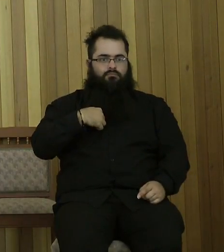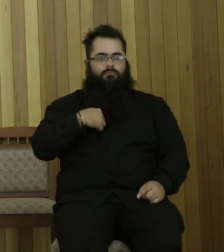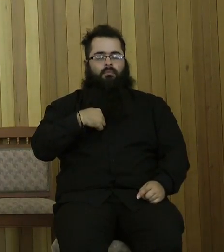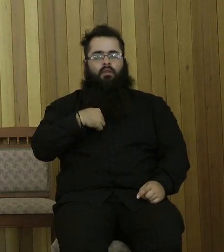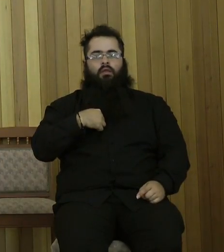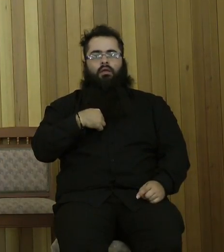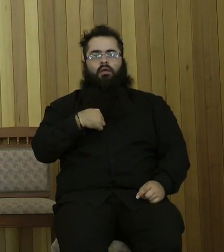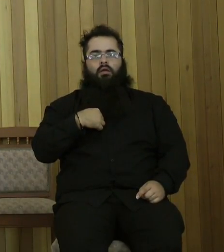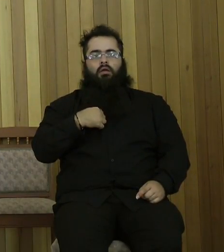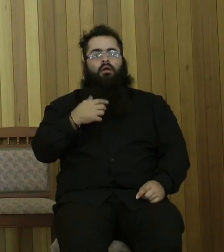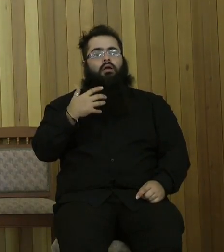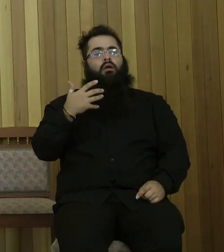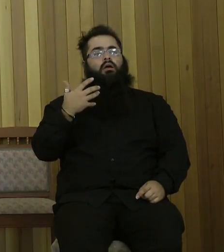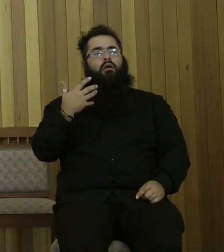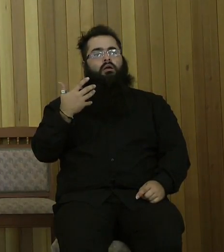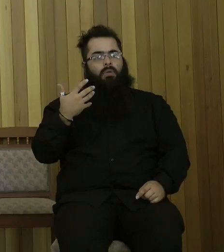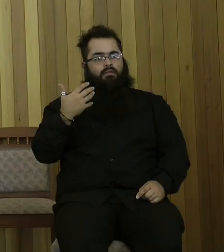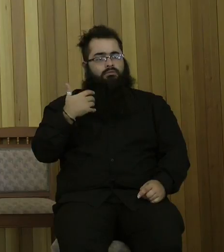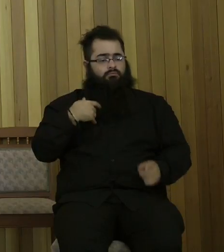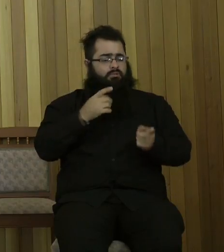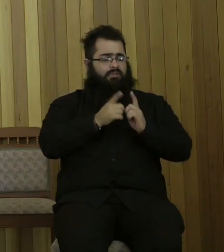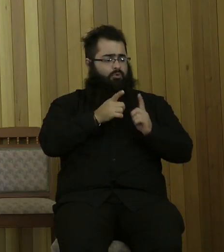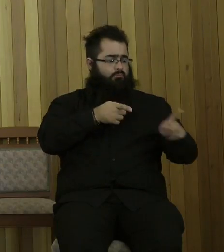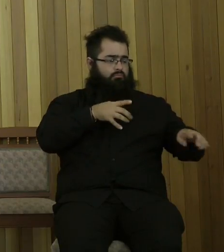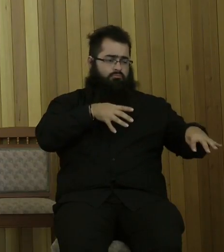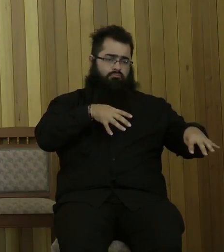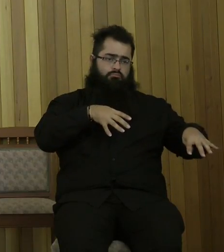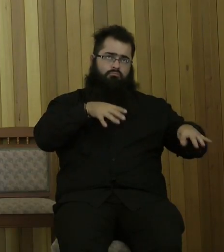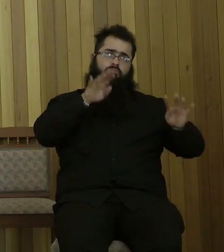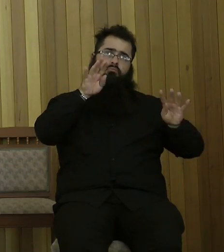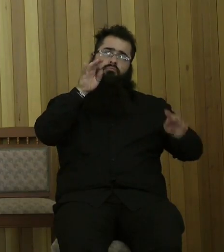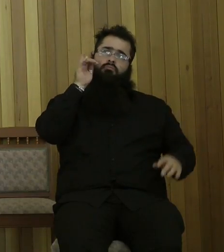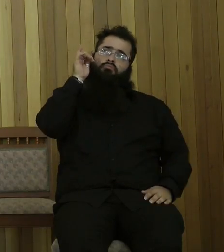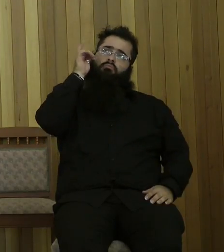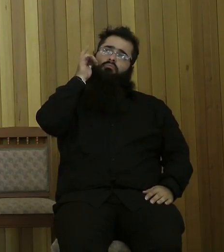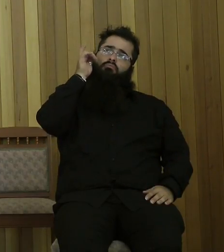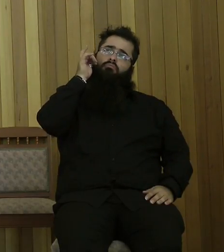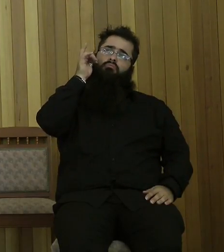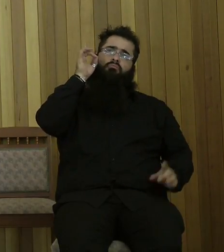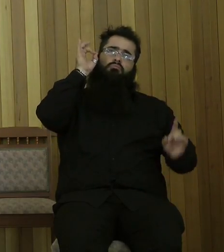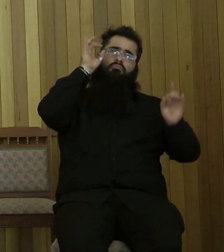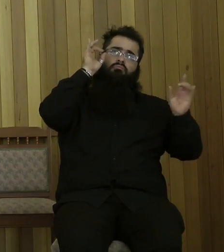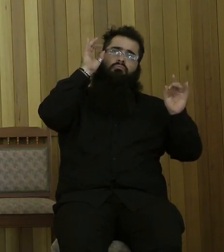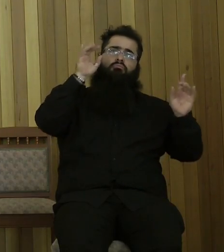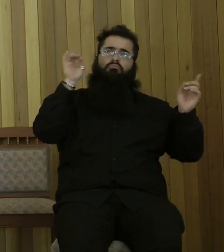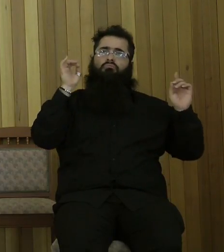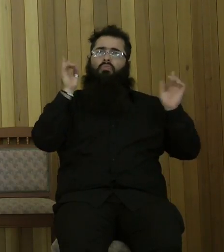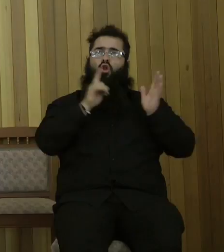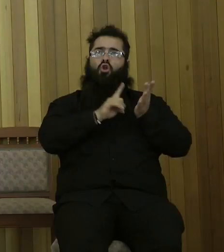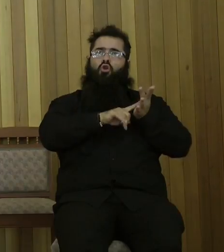And I often looked to the heavens, and I'd wonder what it was all about, what life was all about. Actually, at that age,